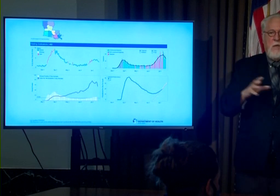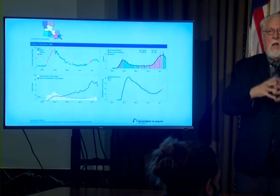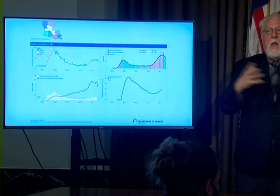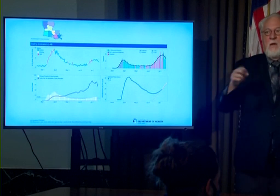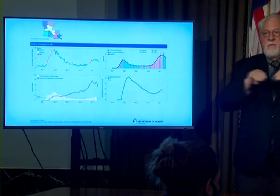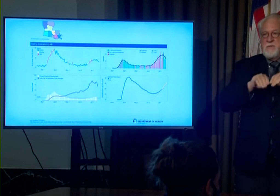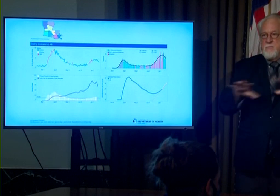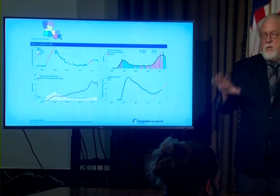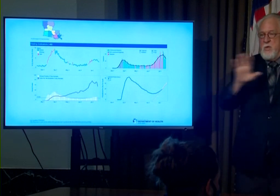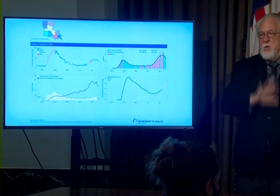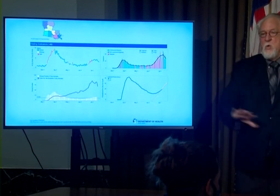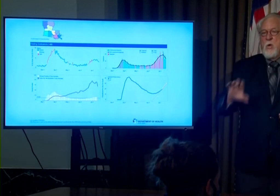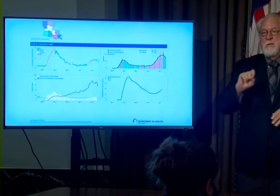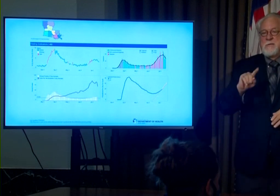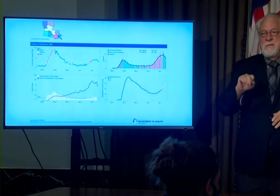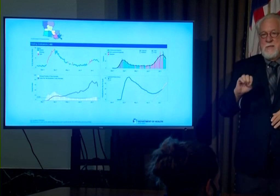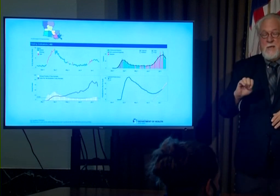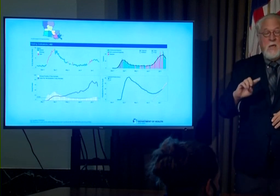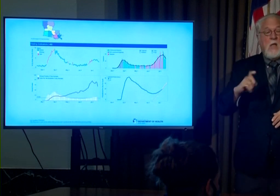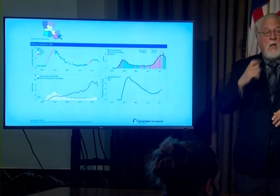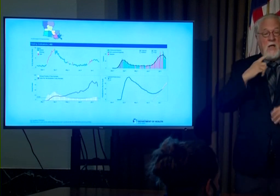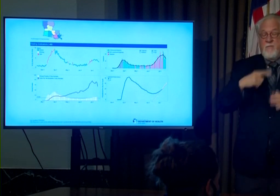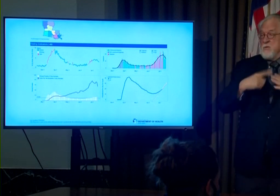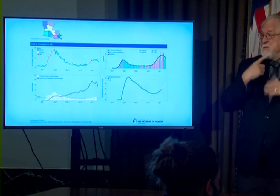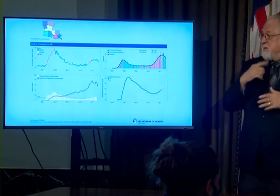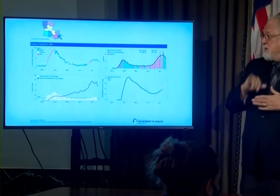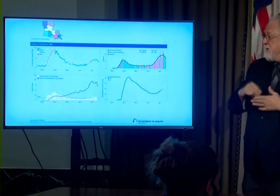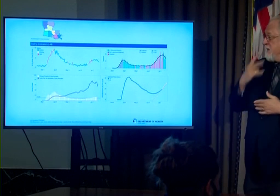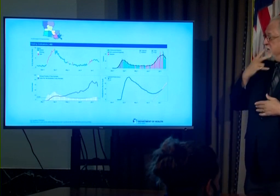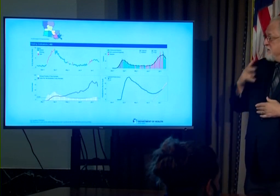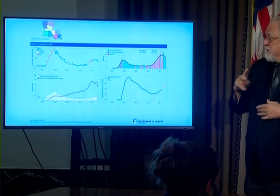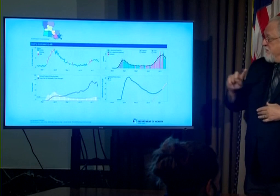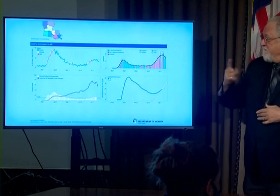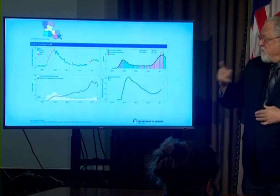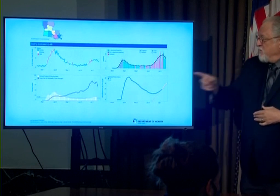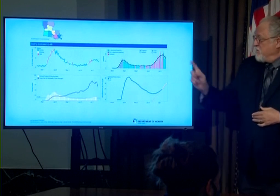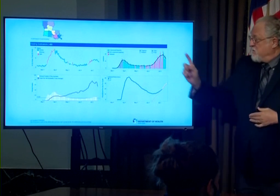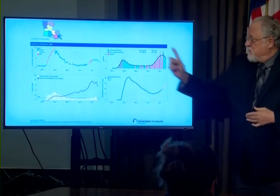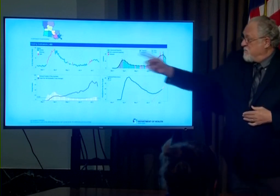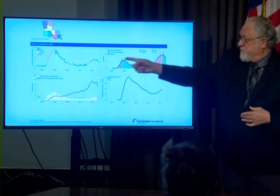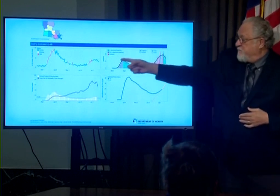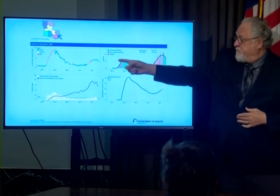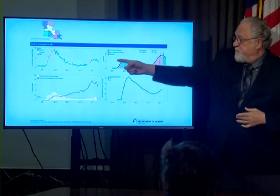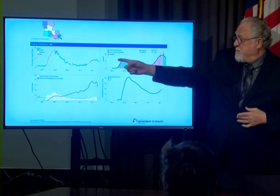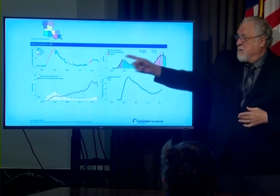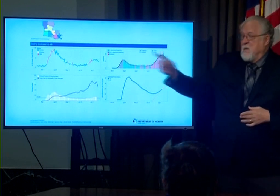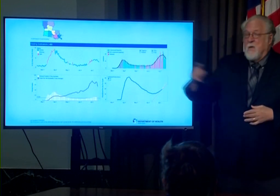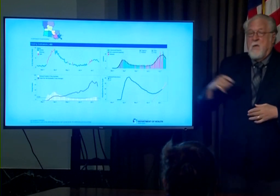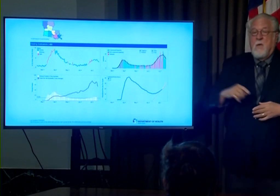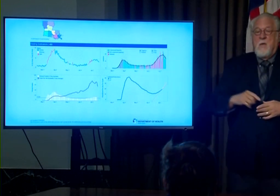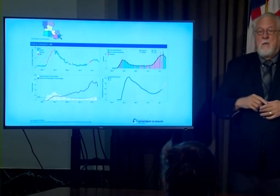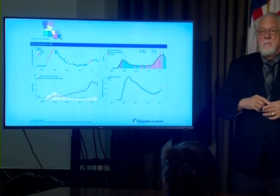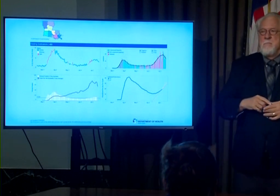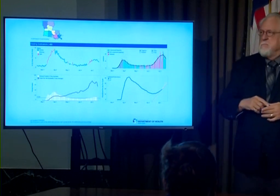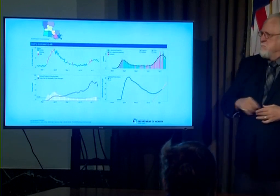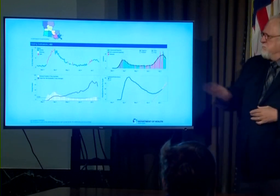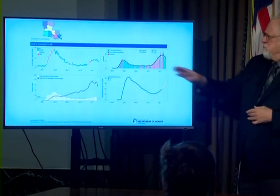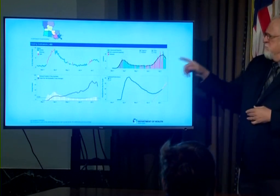COVID across the state as the Governor noted you can see that that first graph in the upper right hand corner